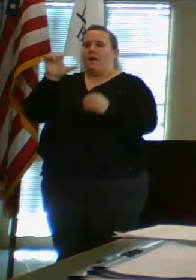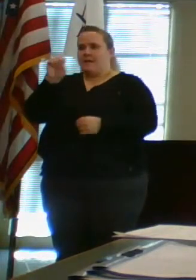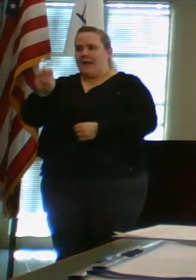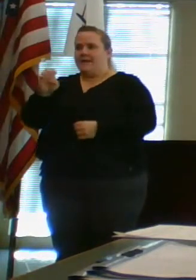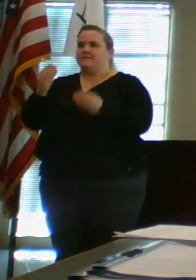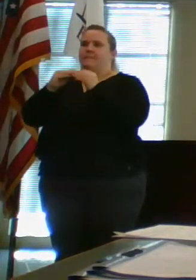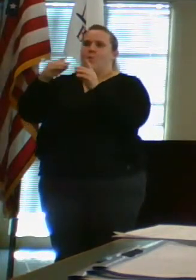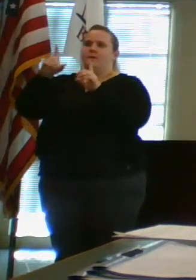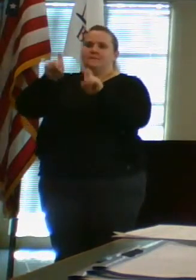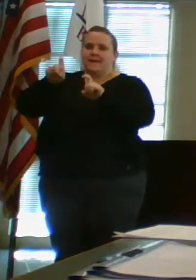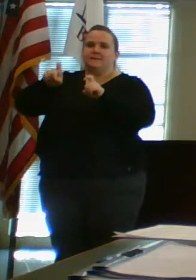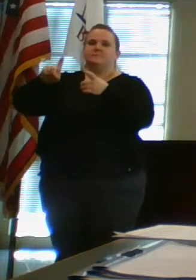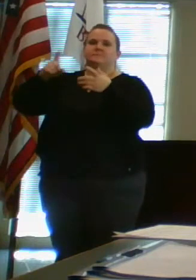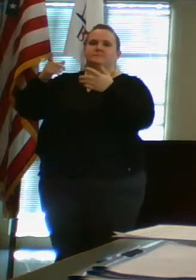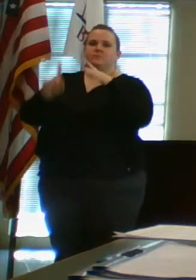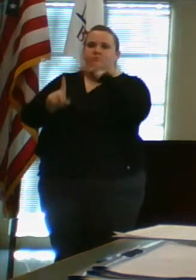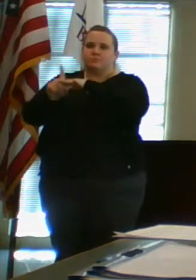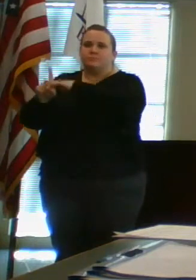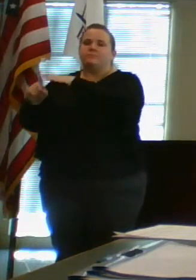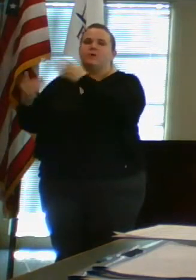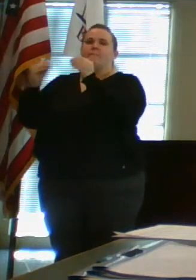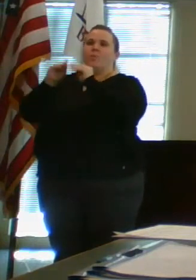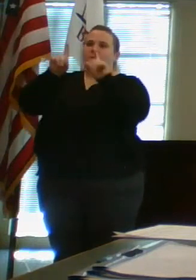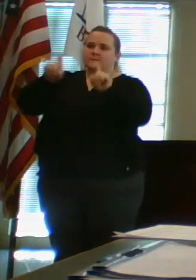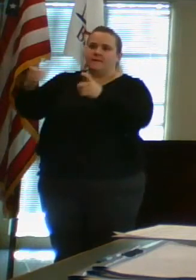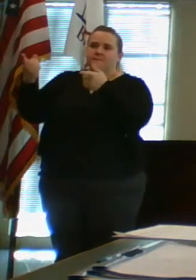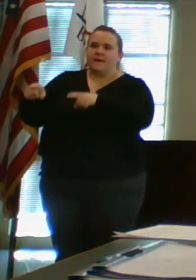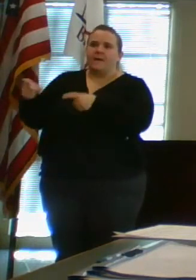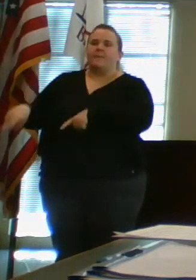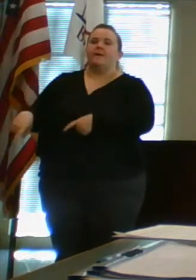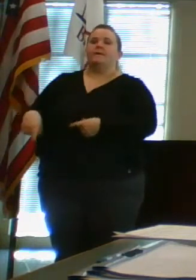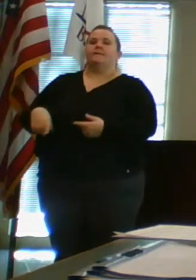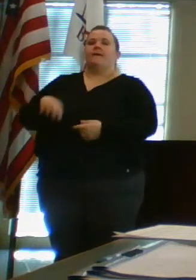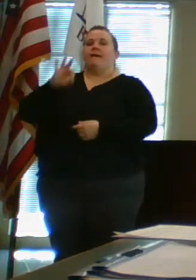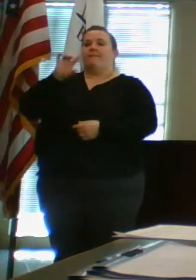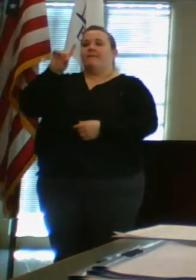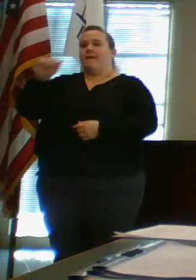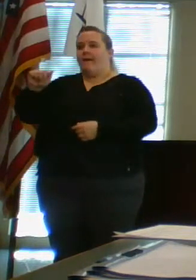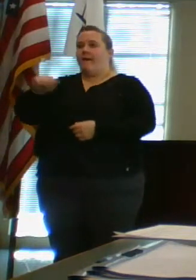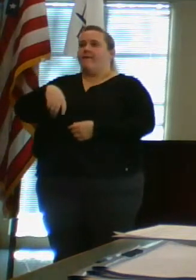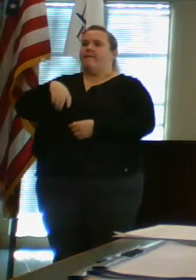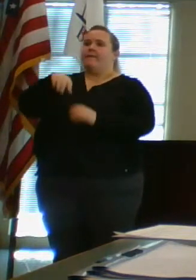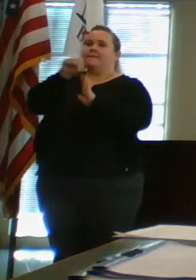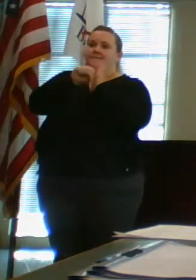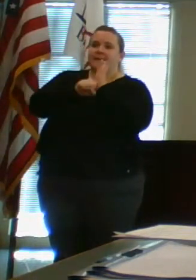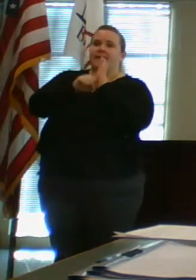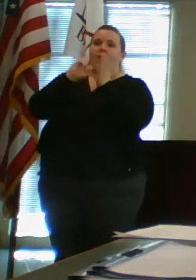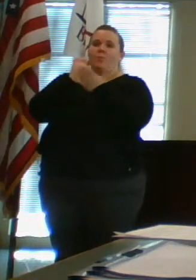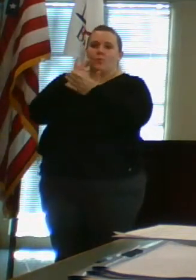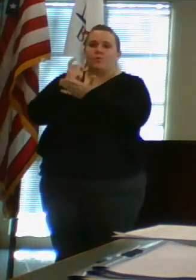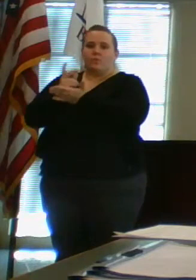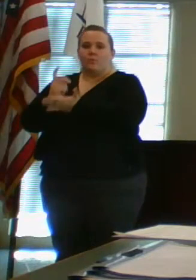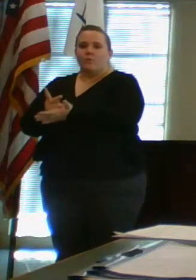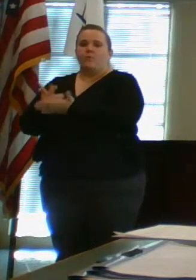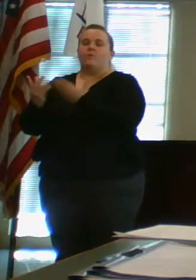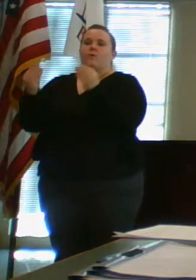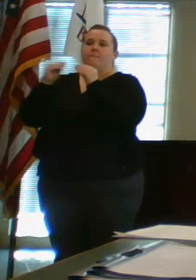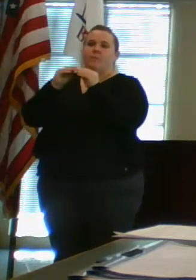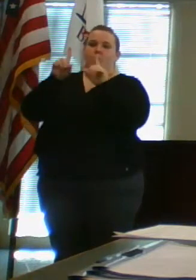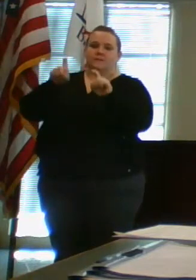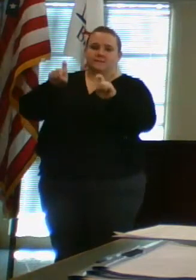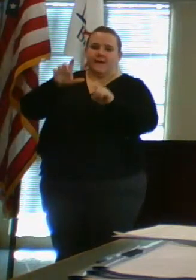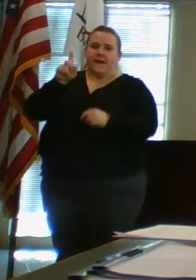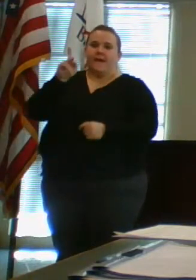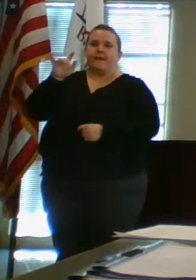as more places start doing the testing, as the FDA and the state continue to approve more